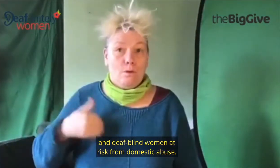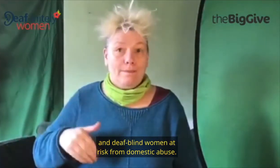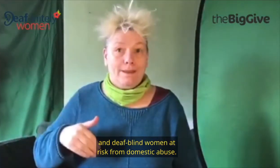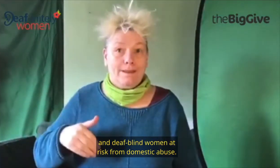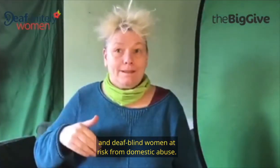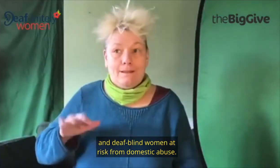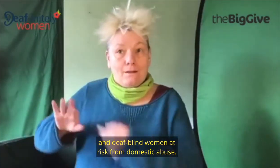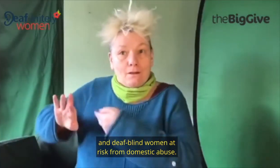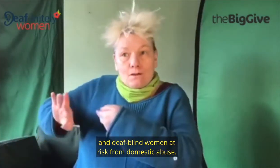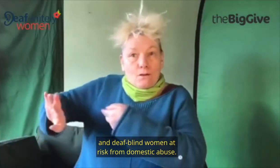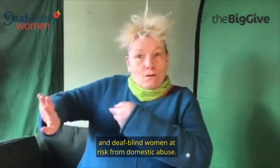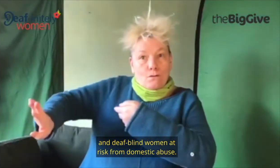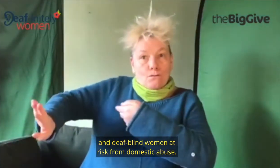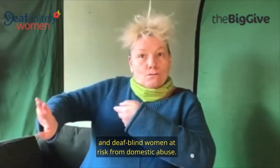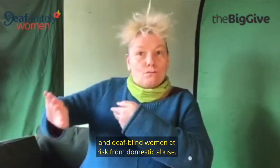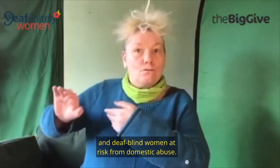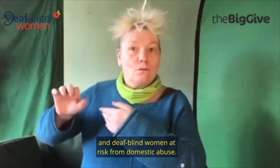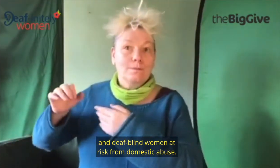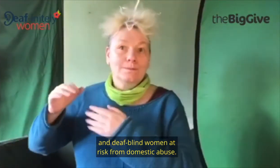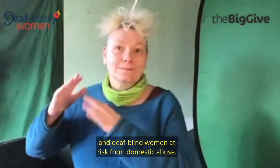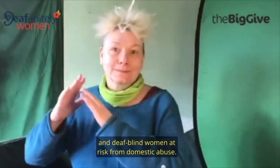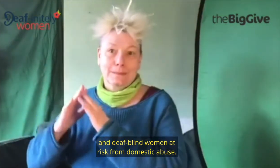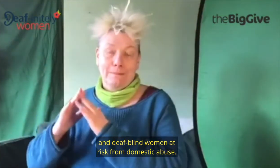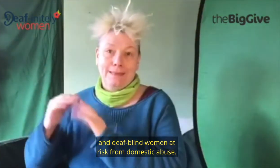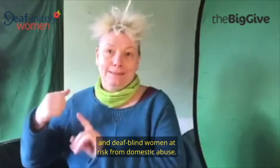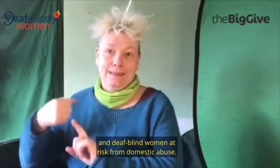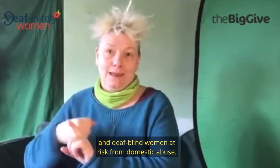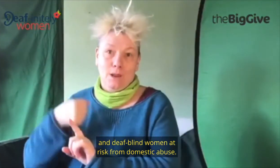Deafblind women at risk from domestic abuse.